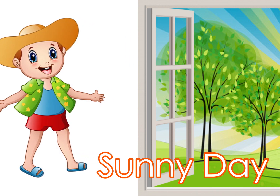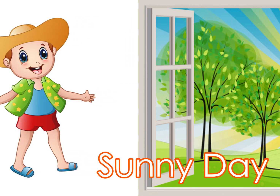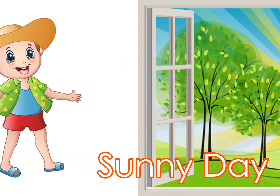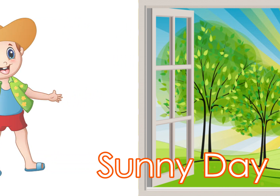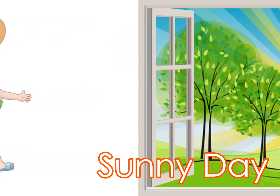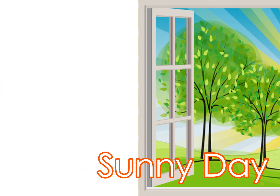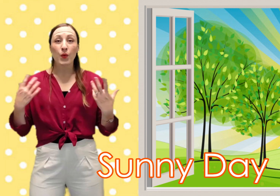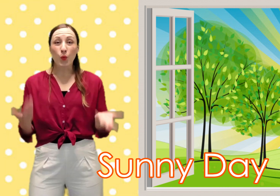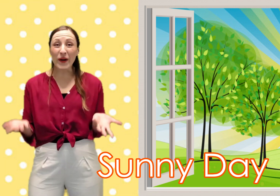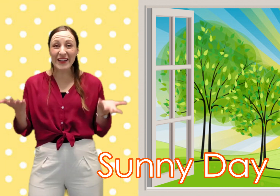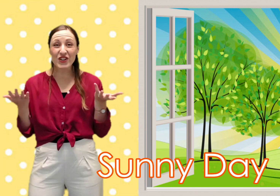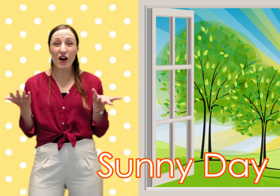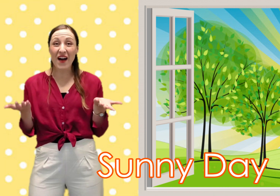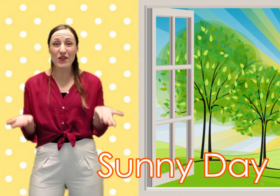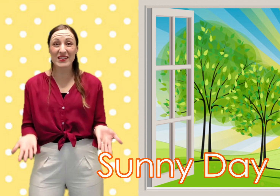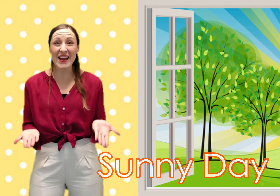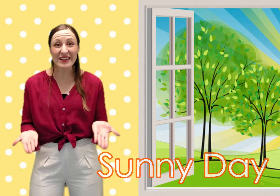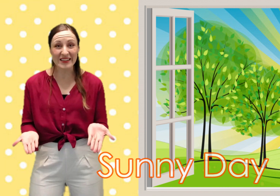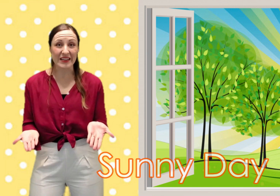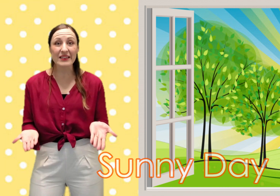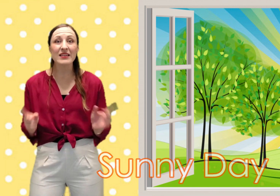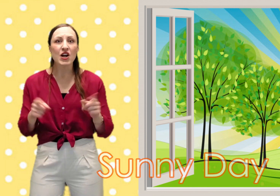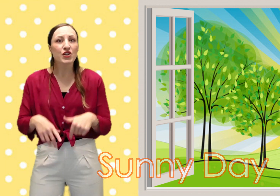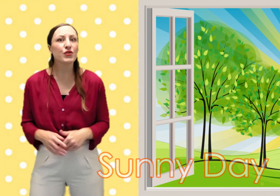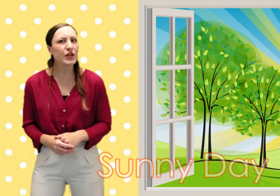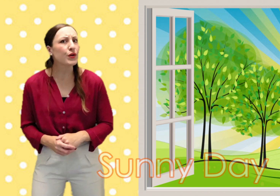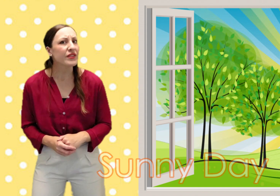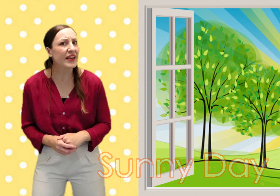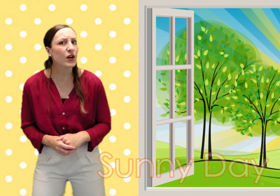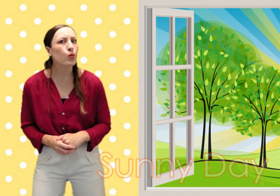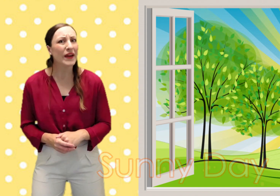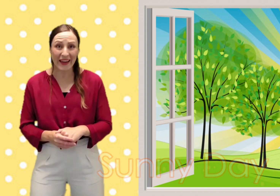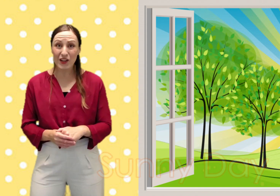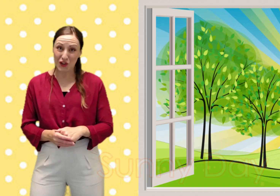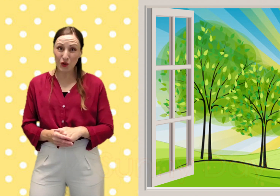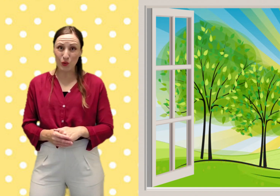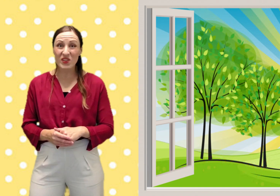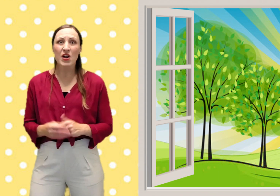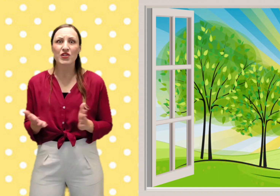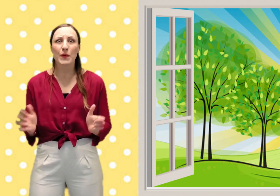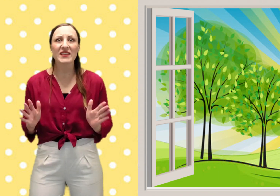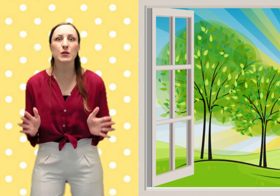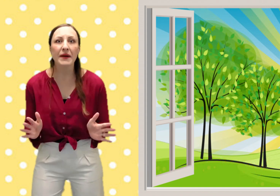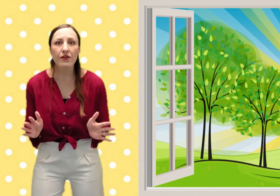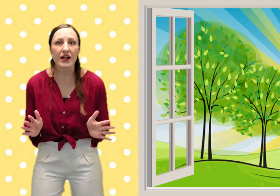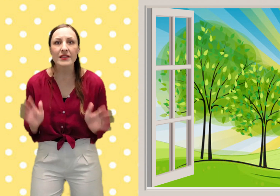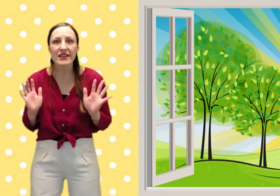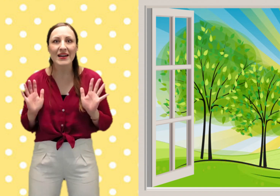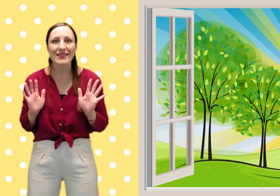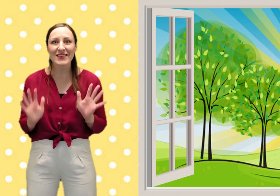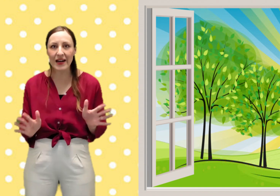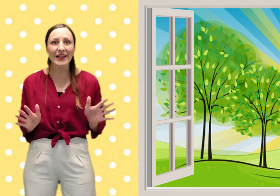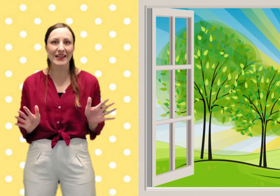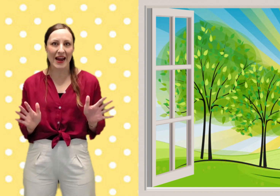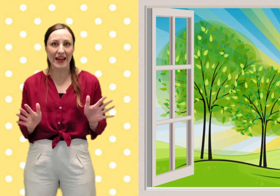clothes which of our senses do you think we can use to experience a sunny day